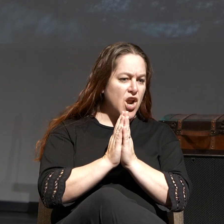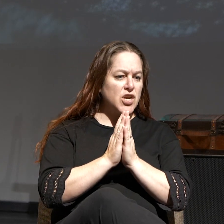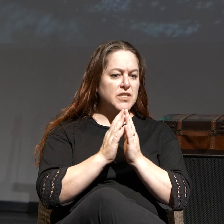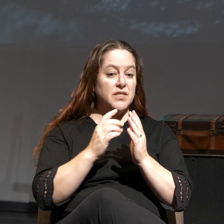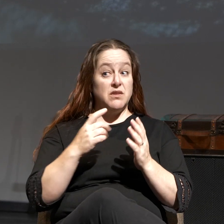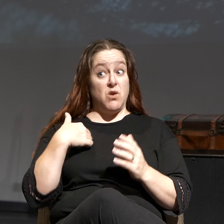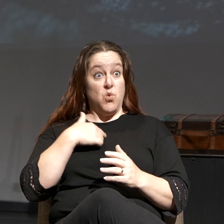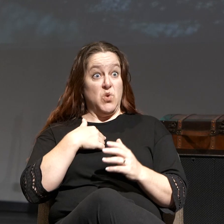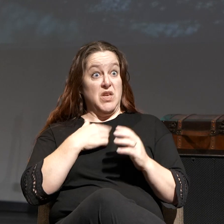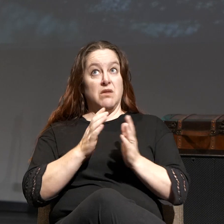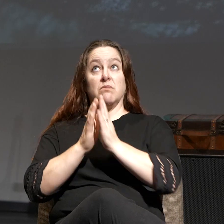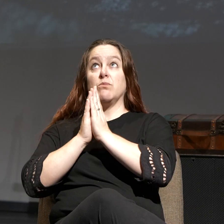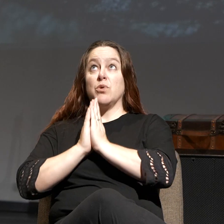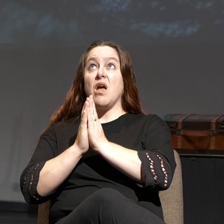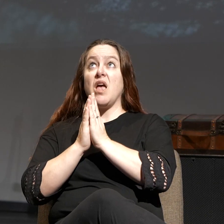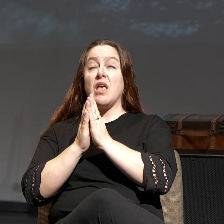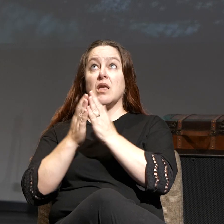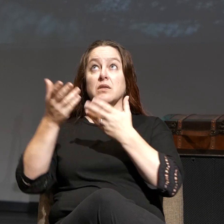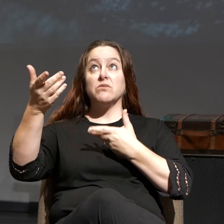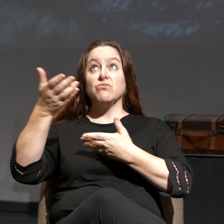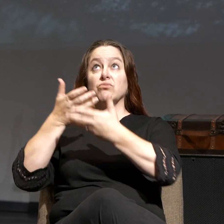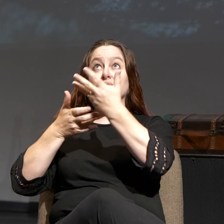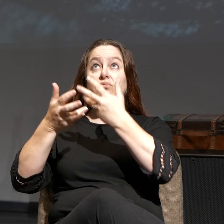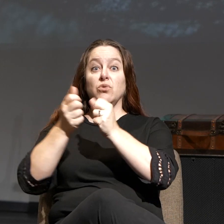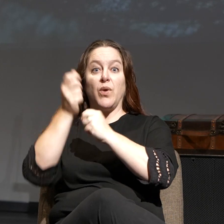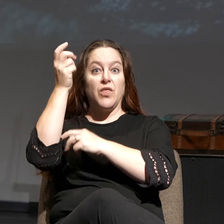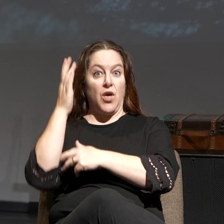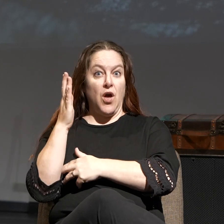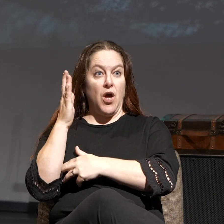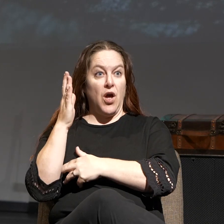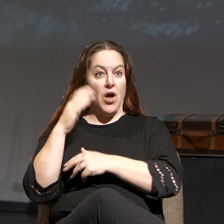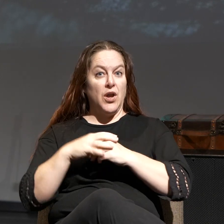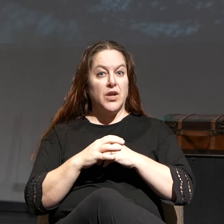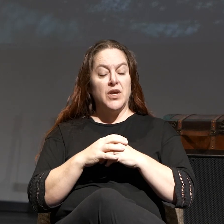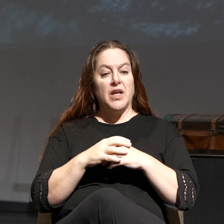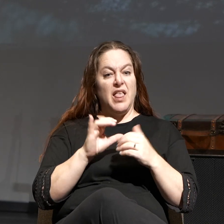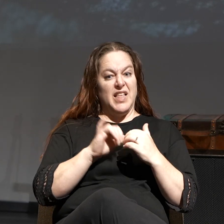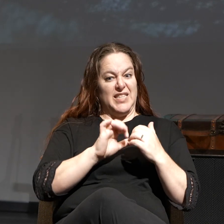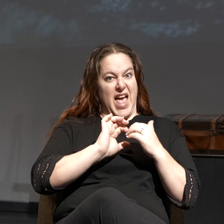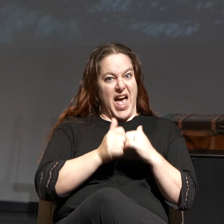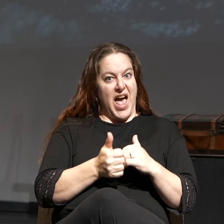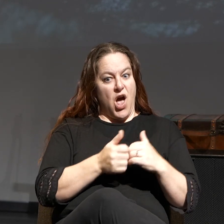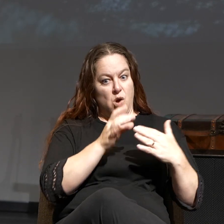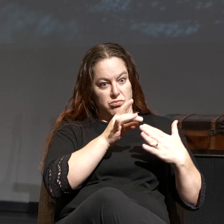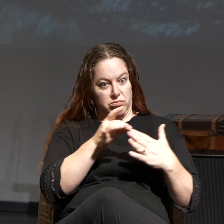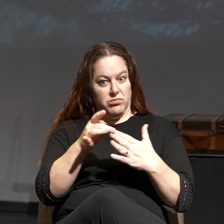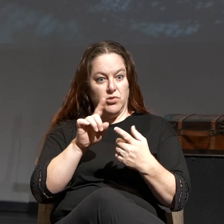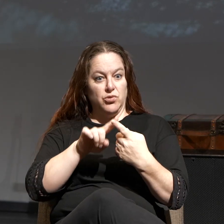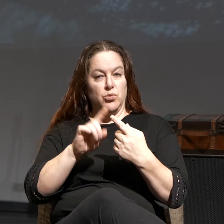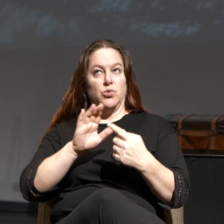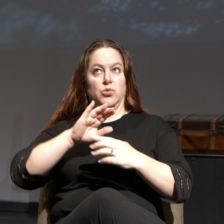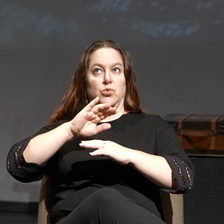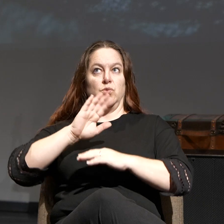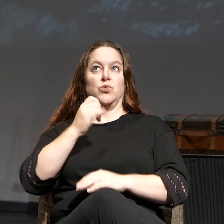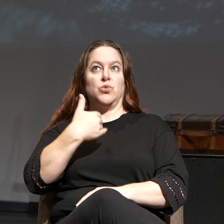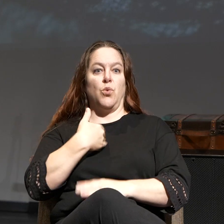pray them and interact with God. It is the doorway into soul-satisfying intimacy with God. It is the activity